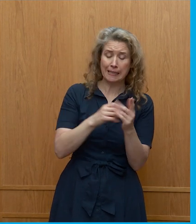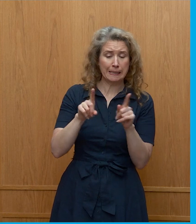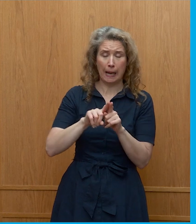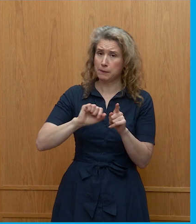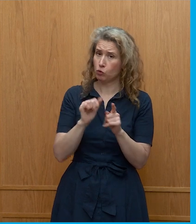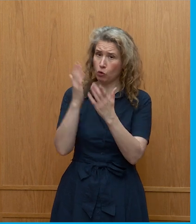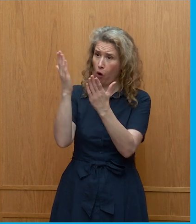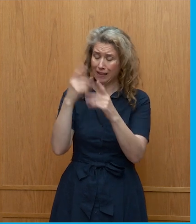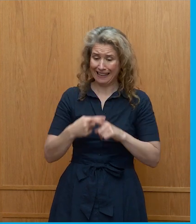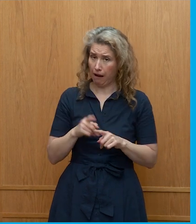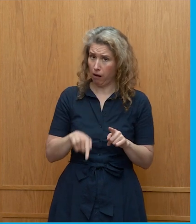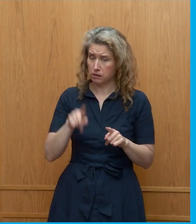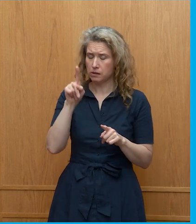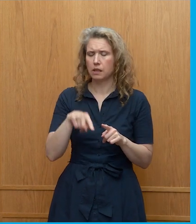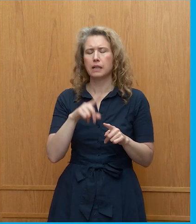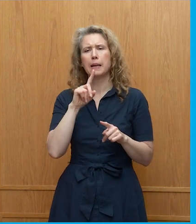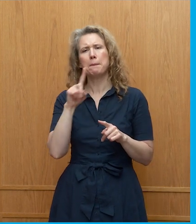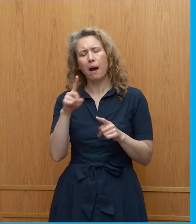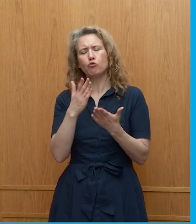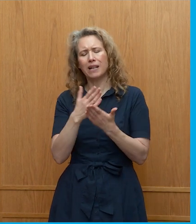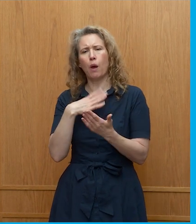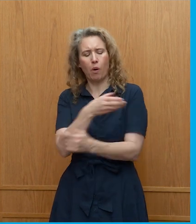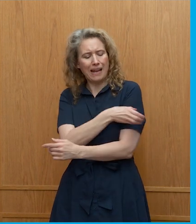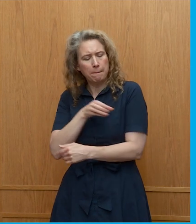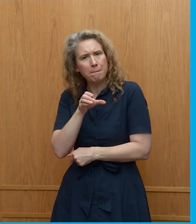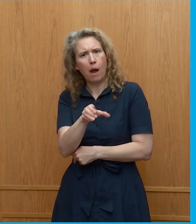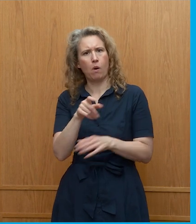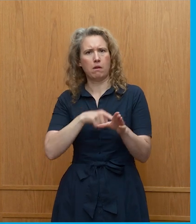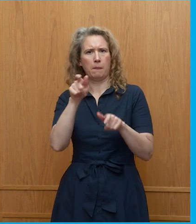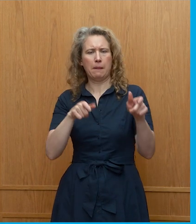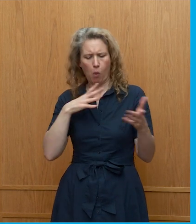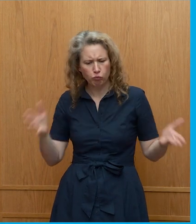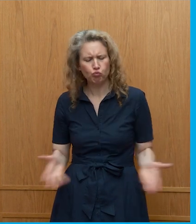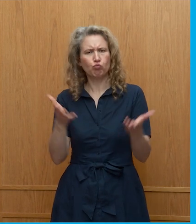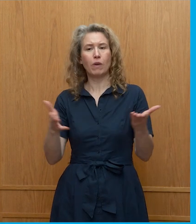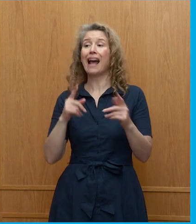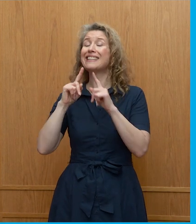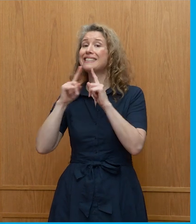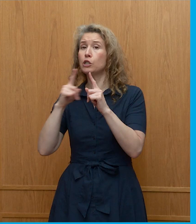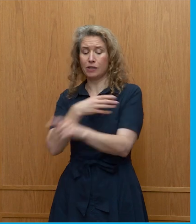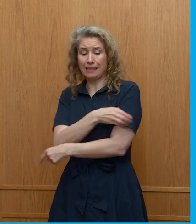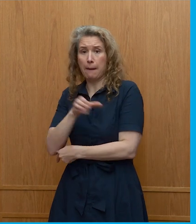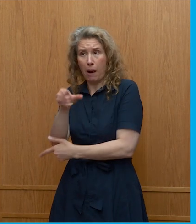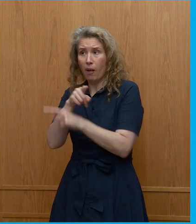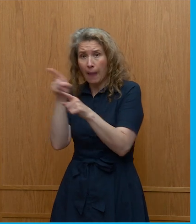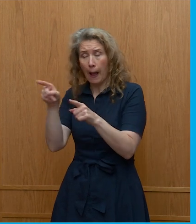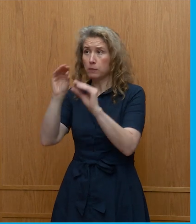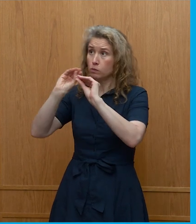and the same with Scotland and England. But it's about empowerment of the young people, it's about empowerment of the teachers, and having